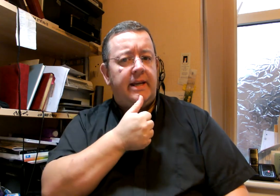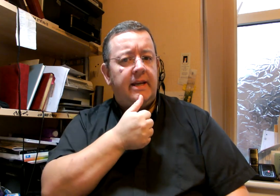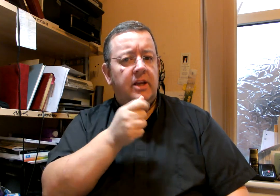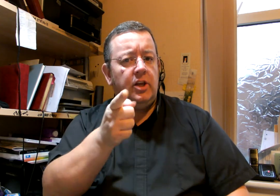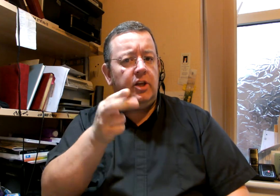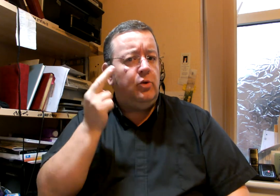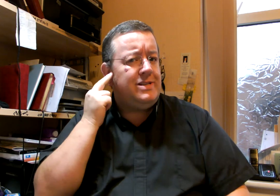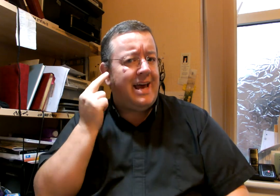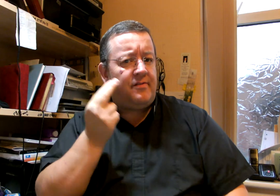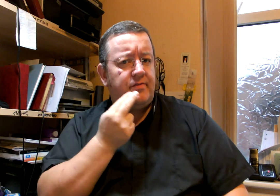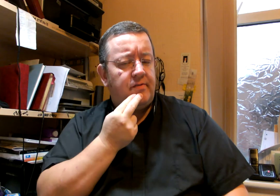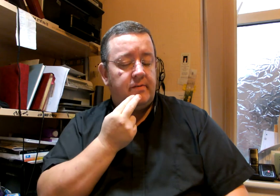You deaf. Deaf.